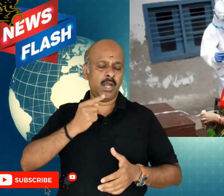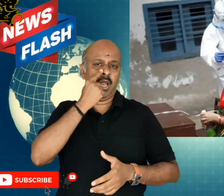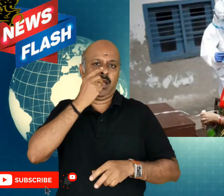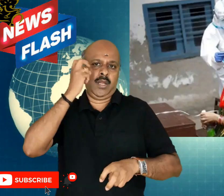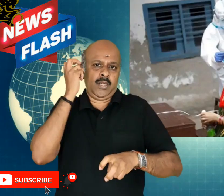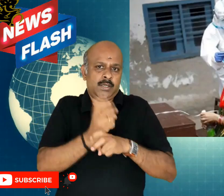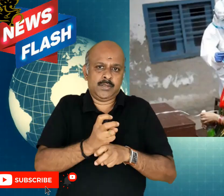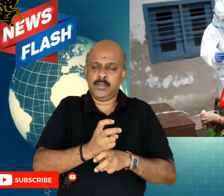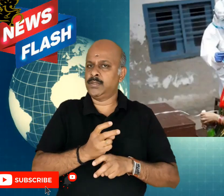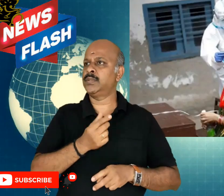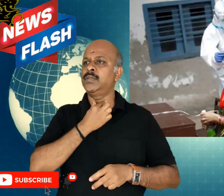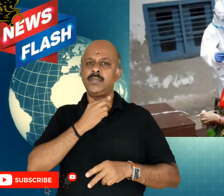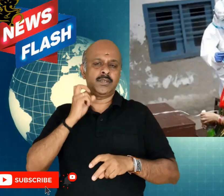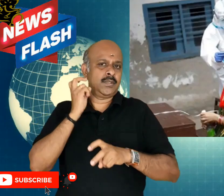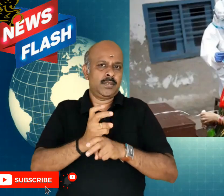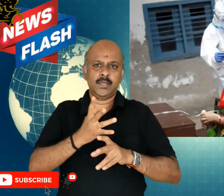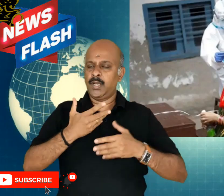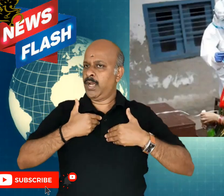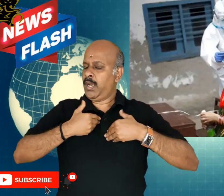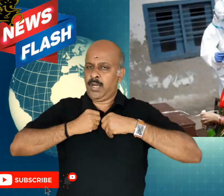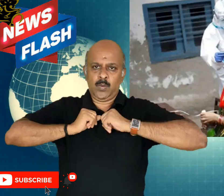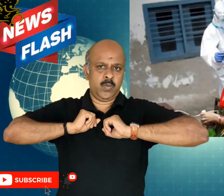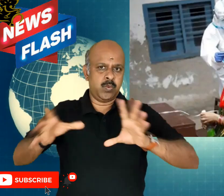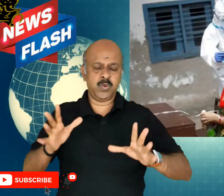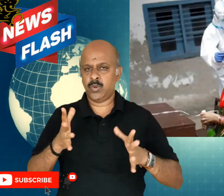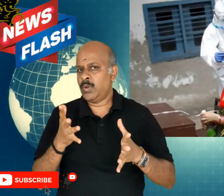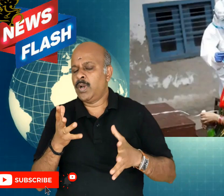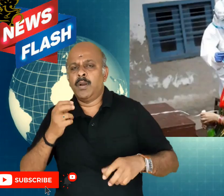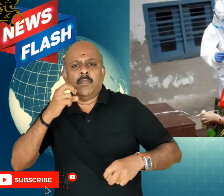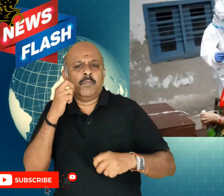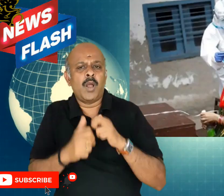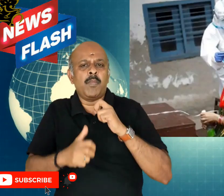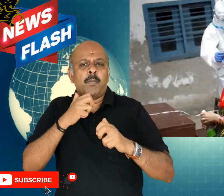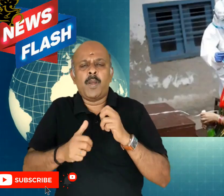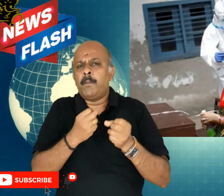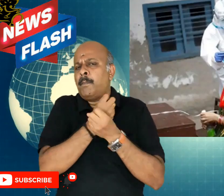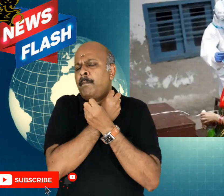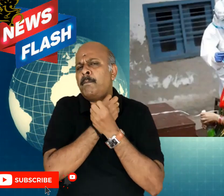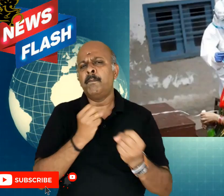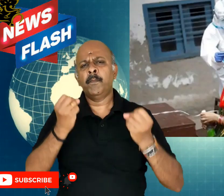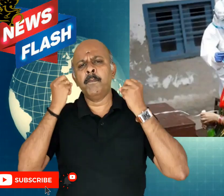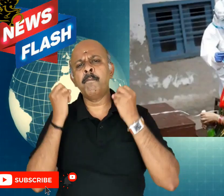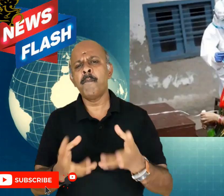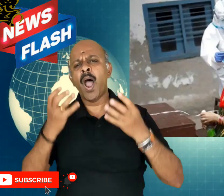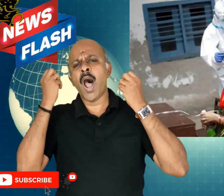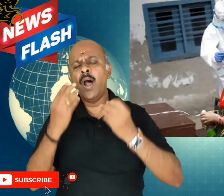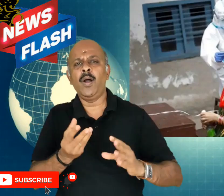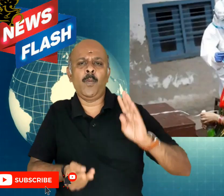among the citizens. Also, to top that it was kind of costly as well.